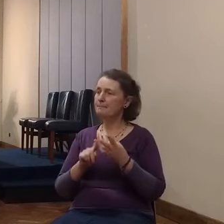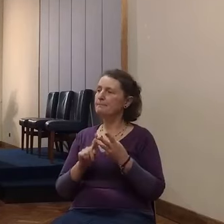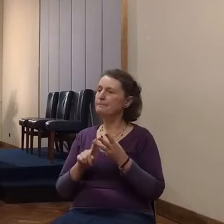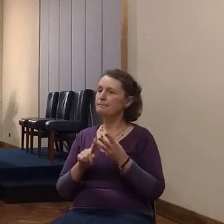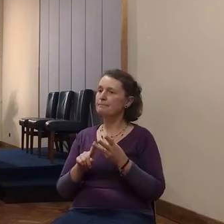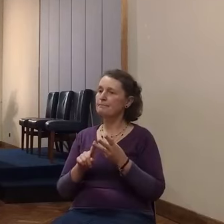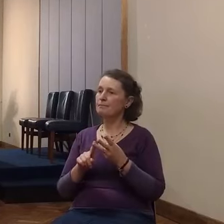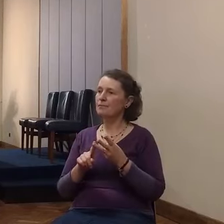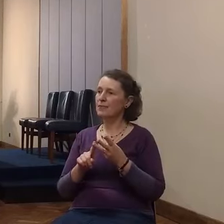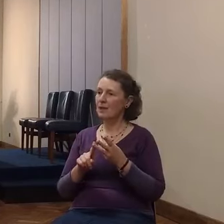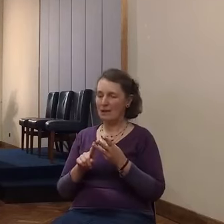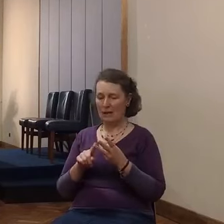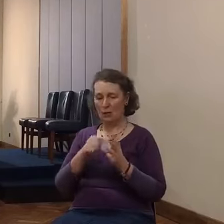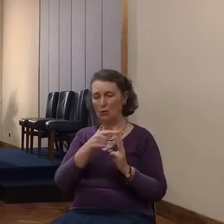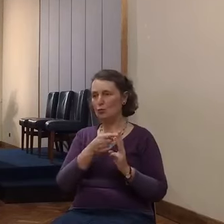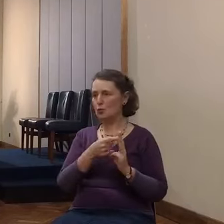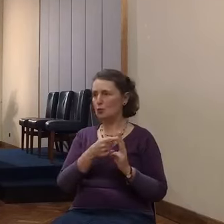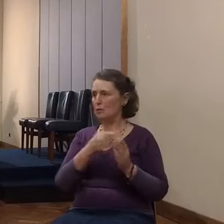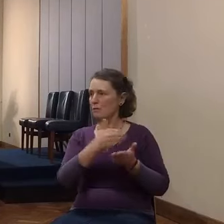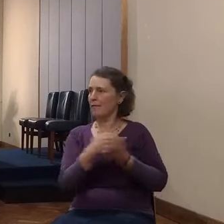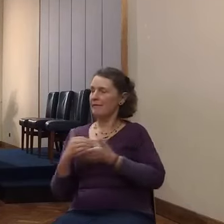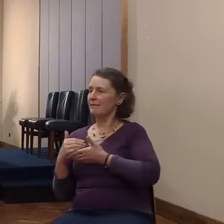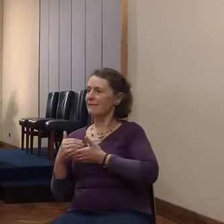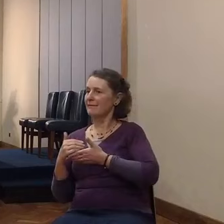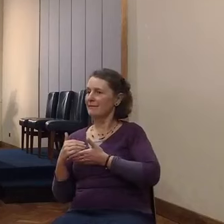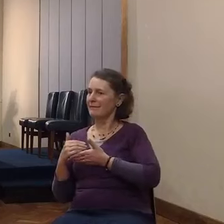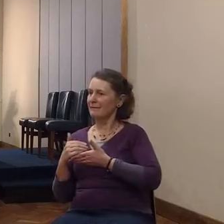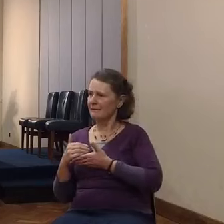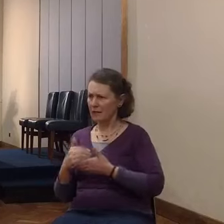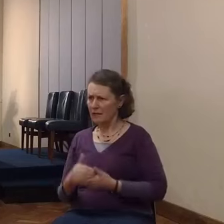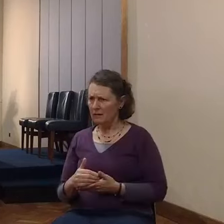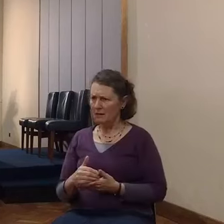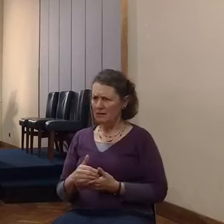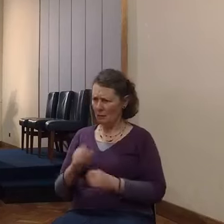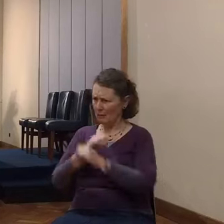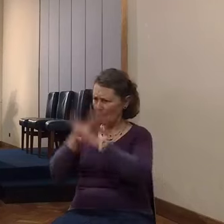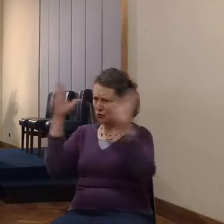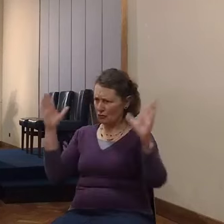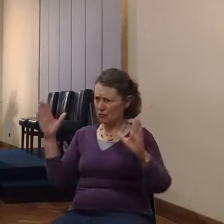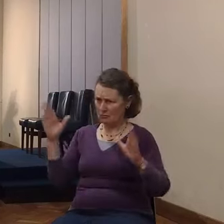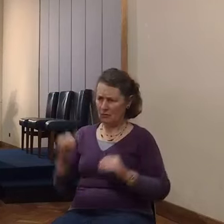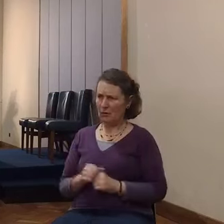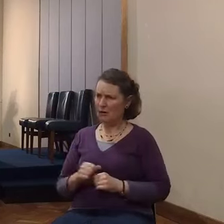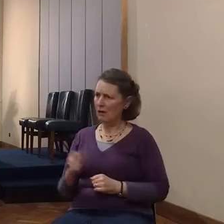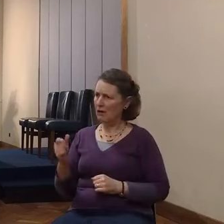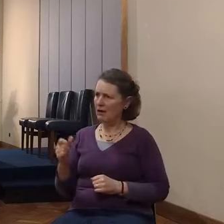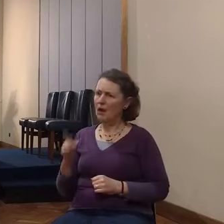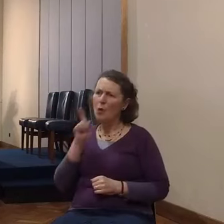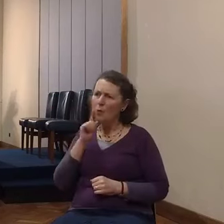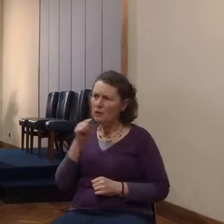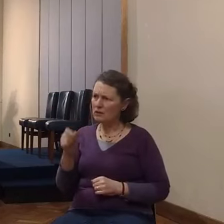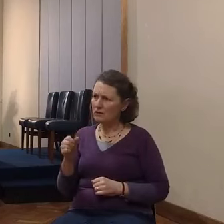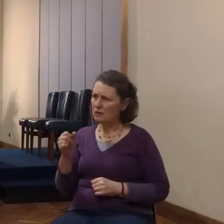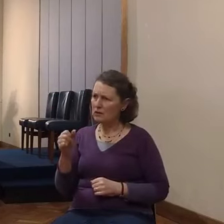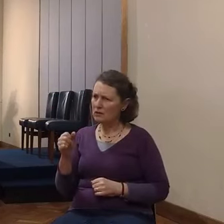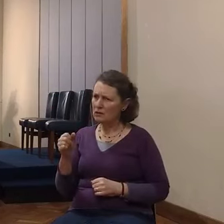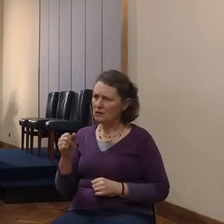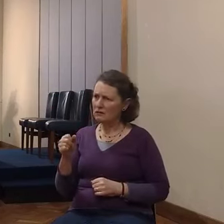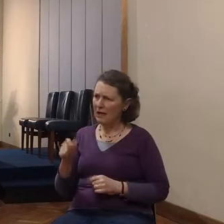deliverance. A Canaanite prostitute woman in the middle of Jericho is the warrior